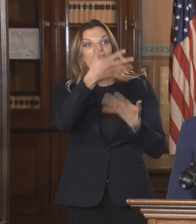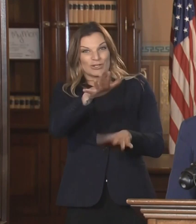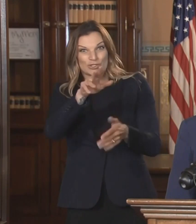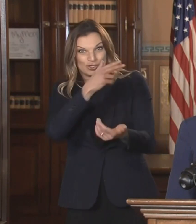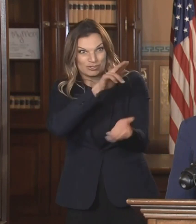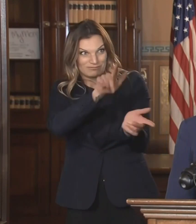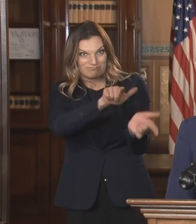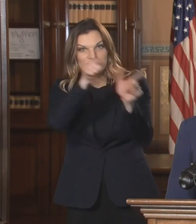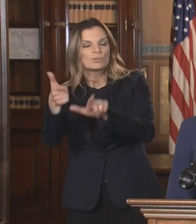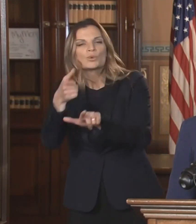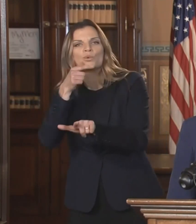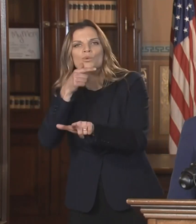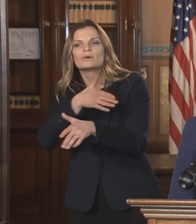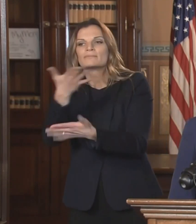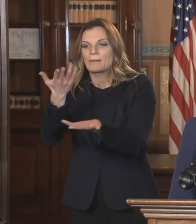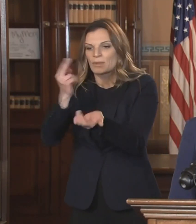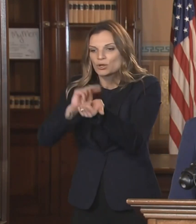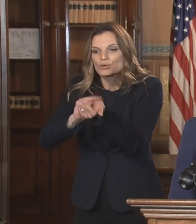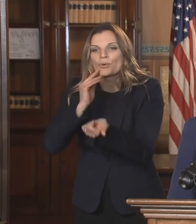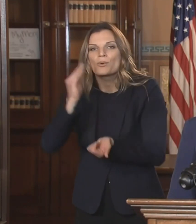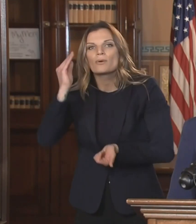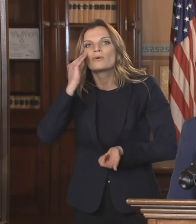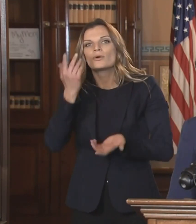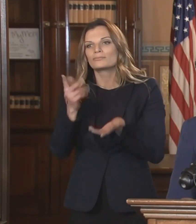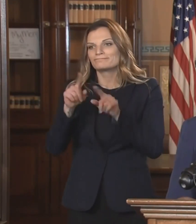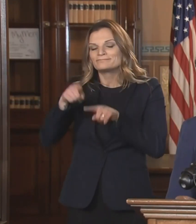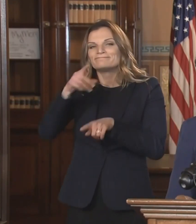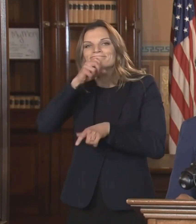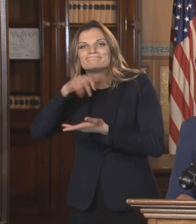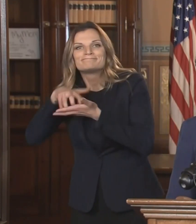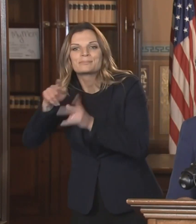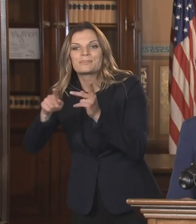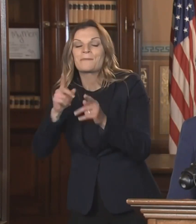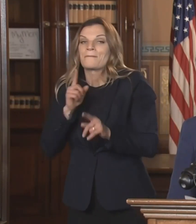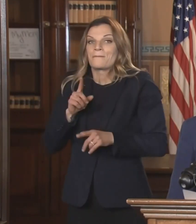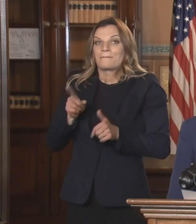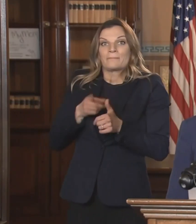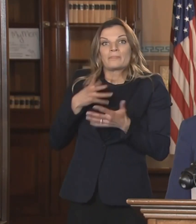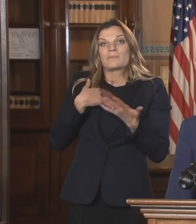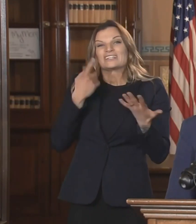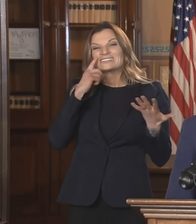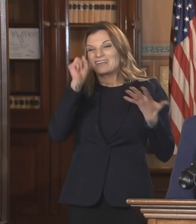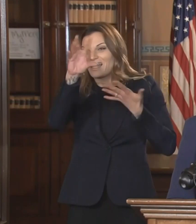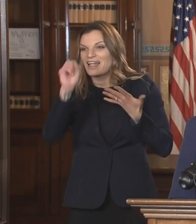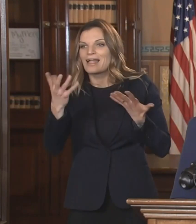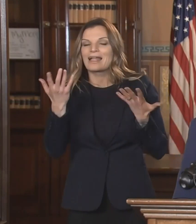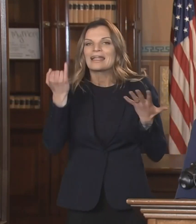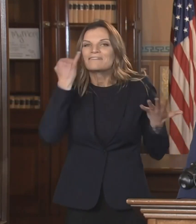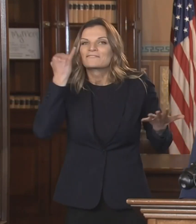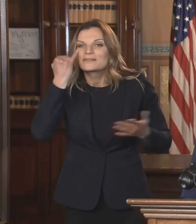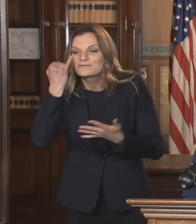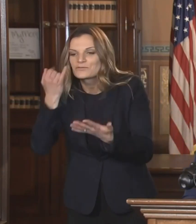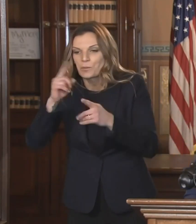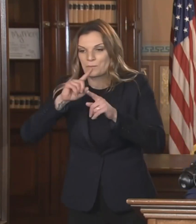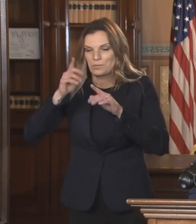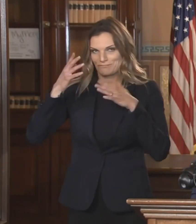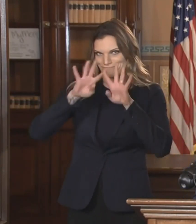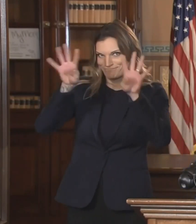facilities. But all of this is dependent on how quickly additional vaccine becomes available from the manufacturer.